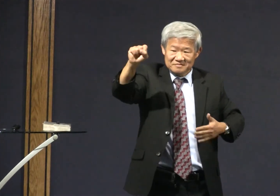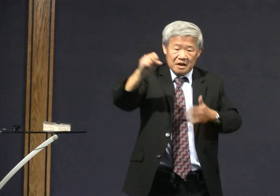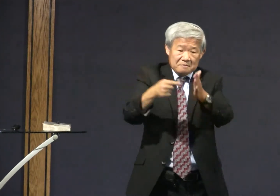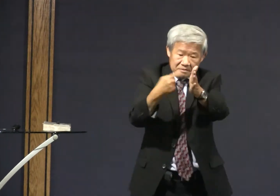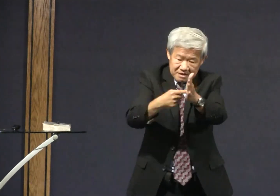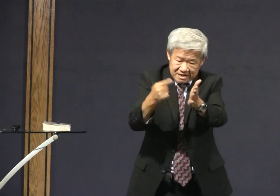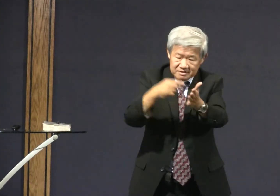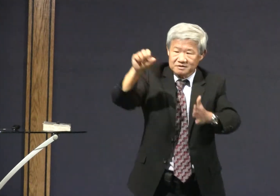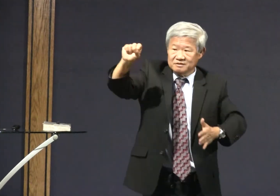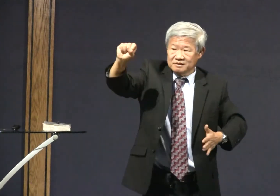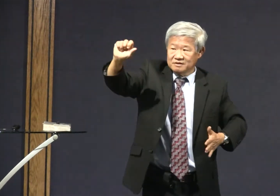If you're Irish